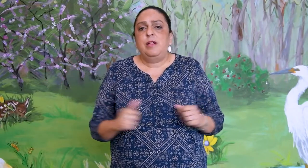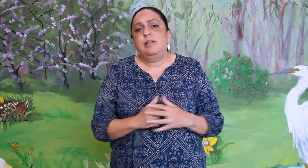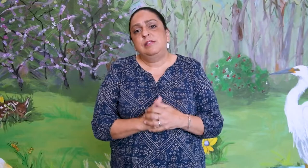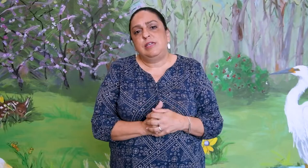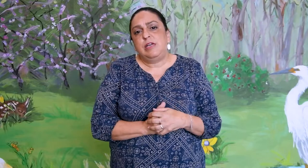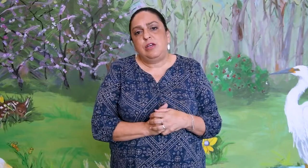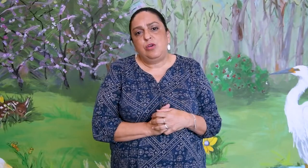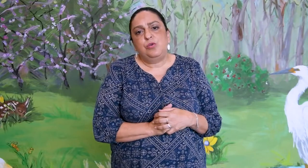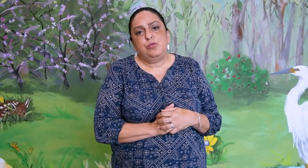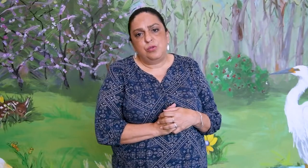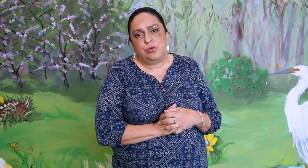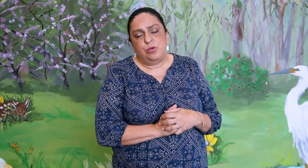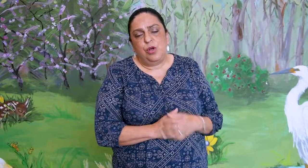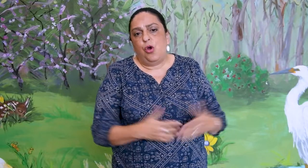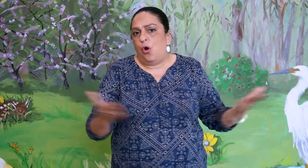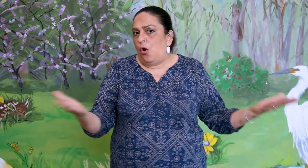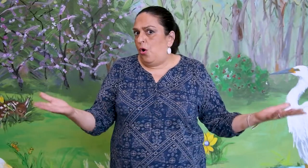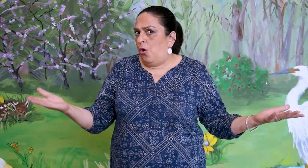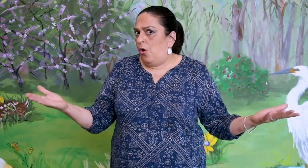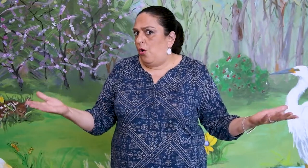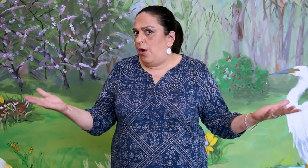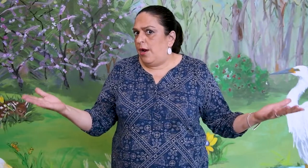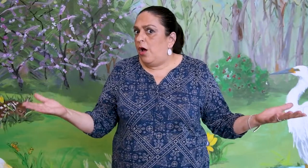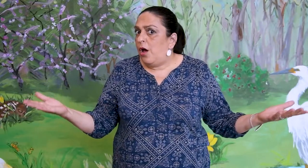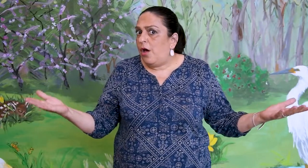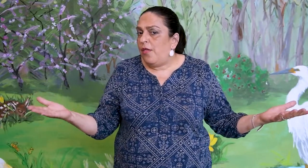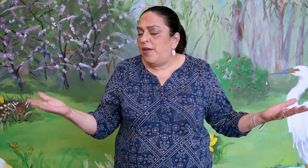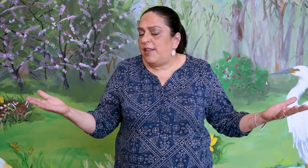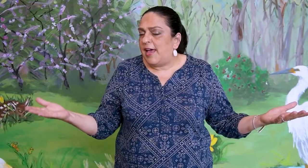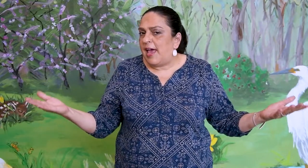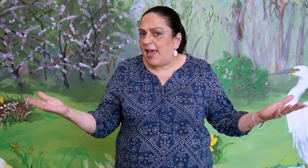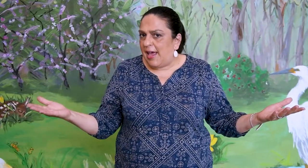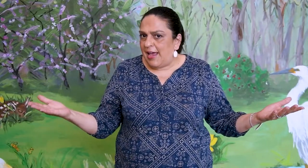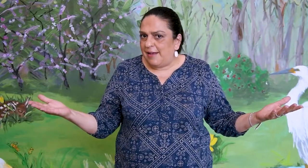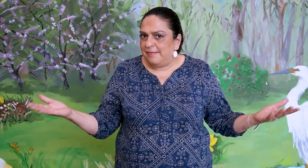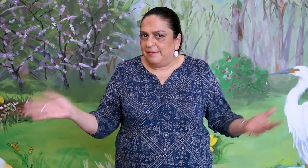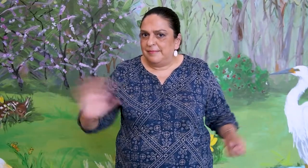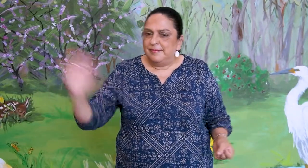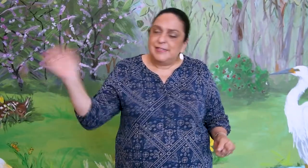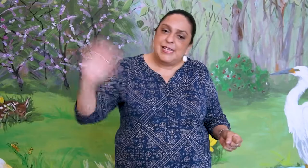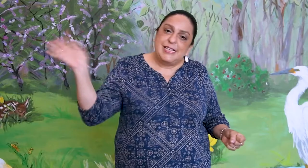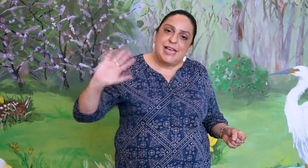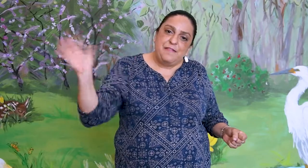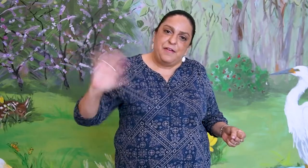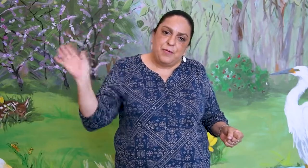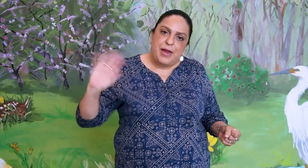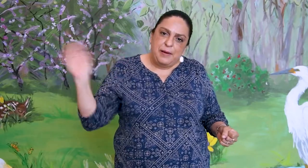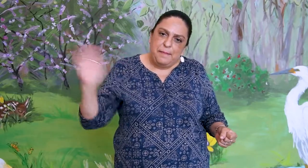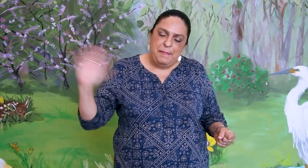We'll see you soon. On another day. Stay safe, everyone. Bye-bye.